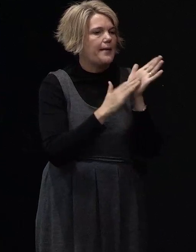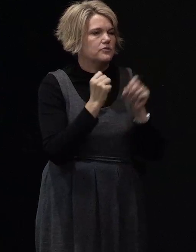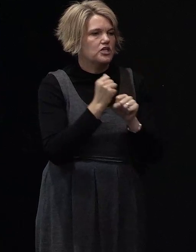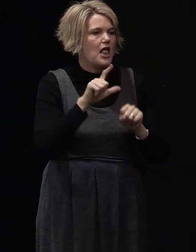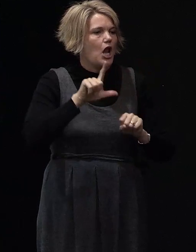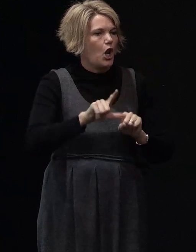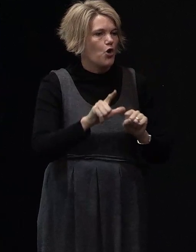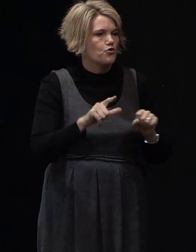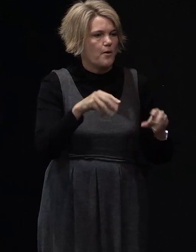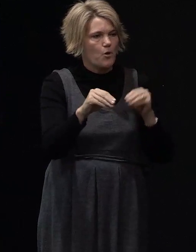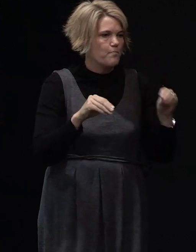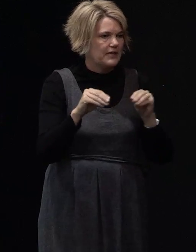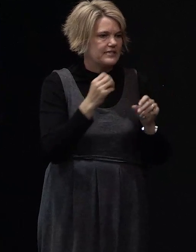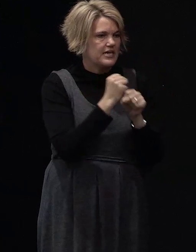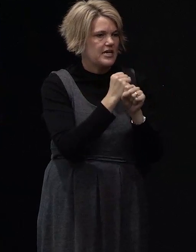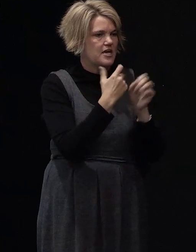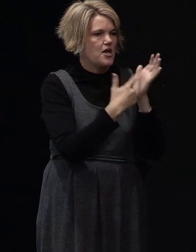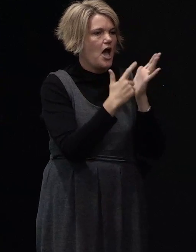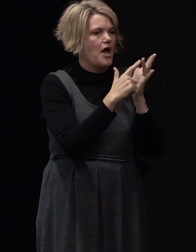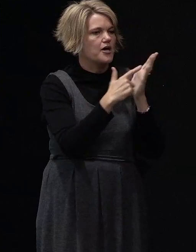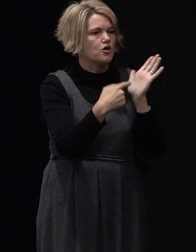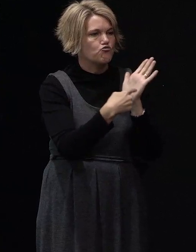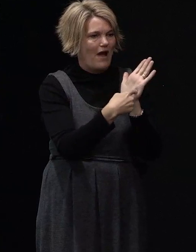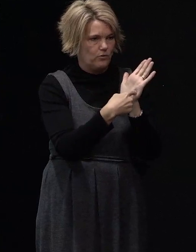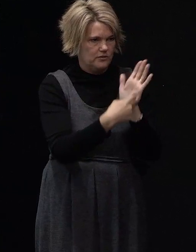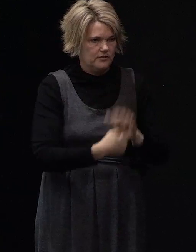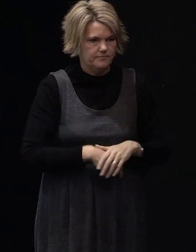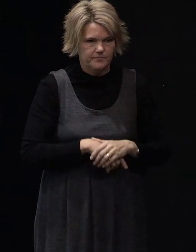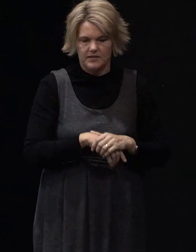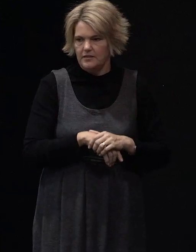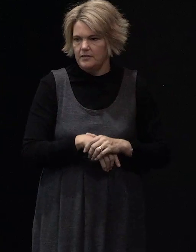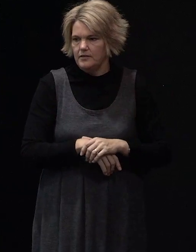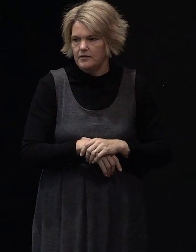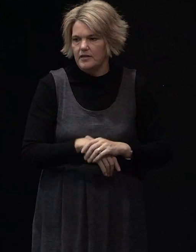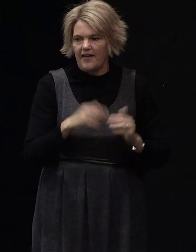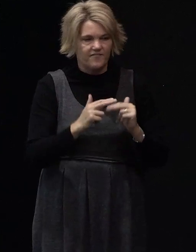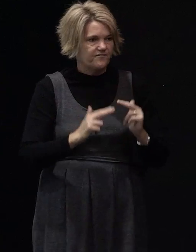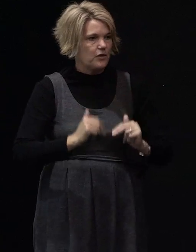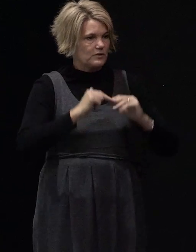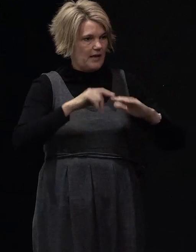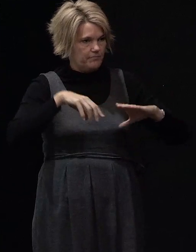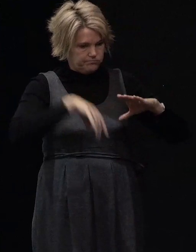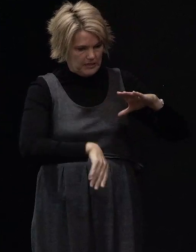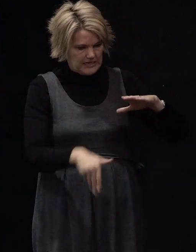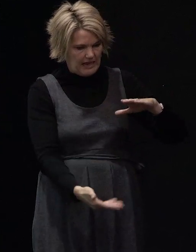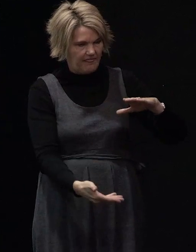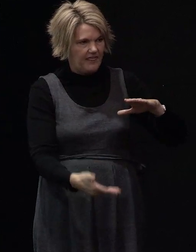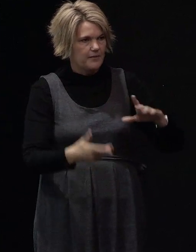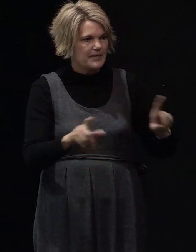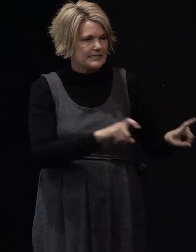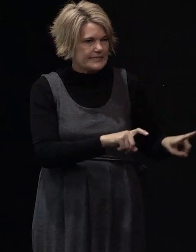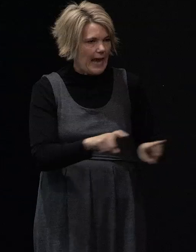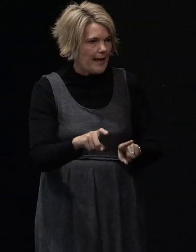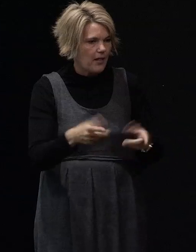As I said it fills the spaces under the ground and allows the foundation to be